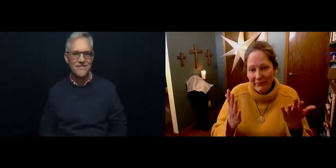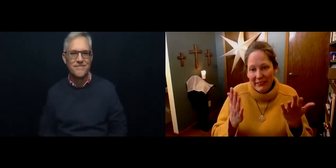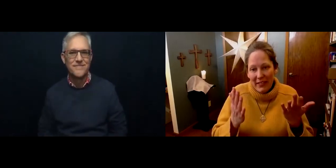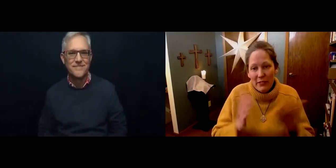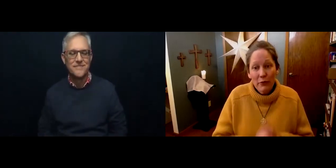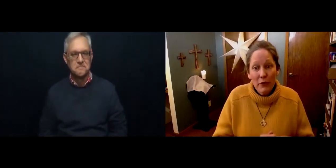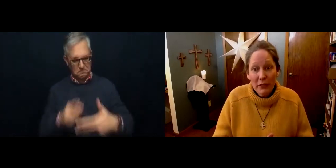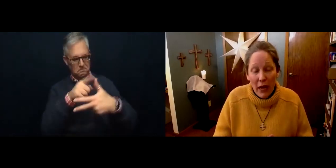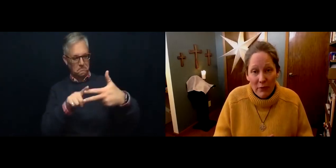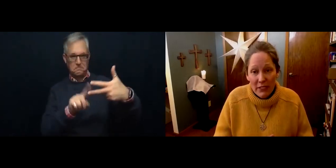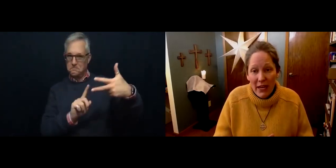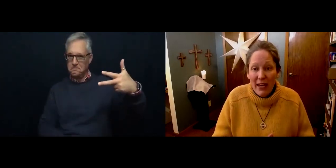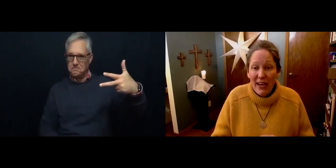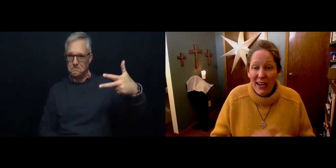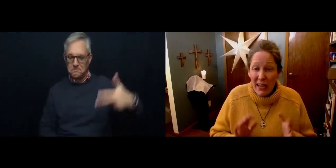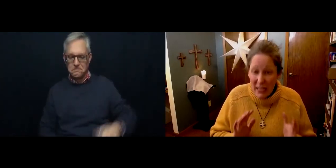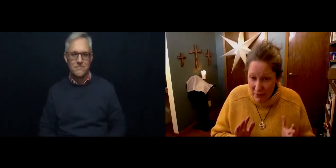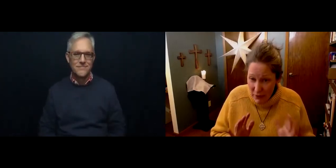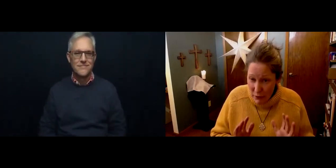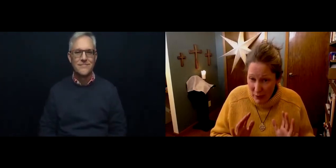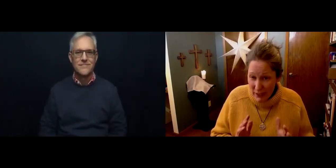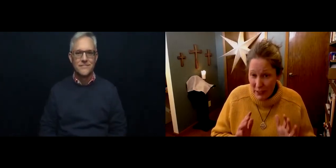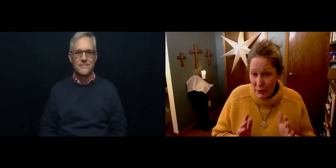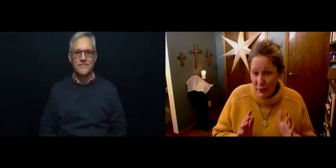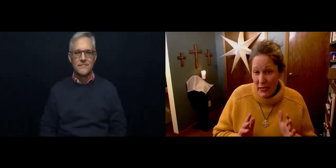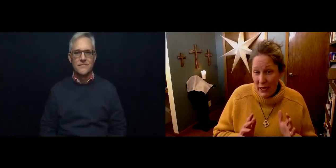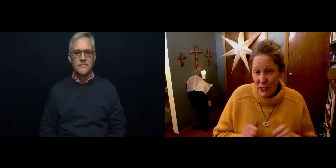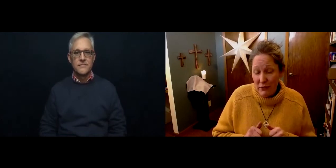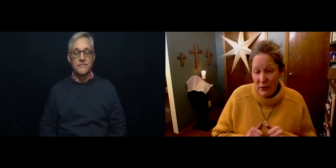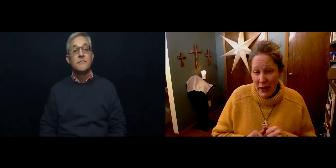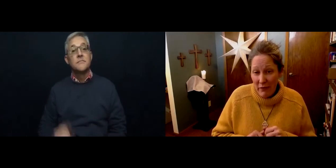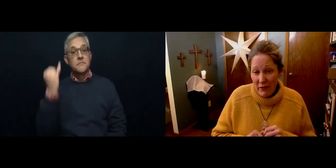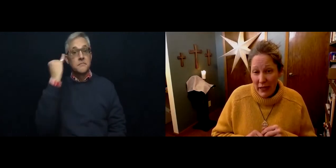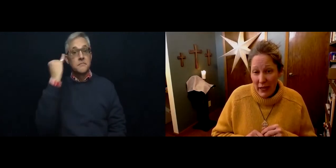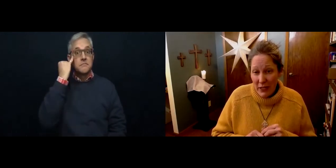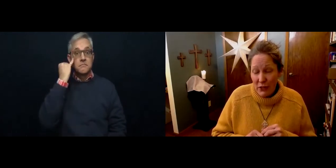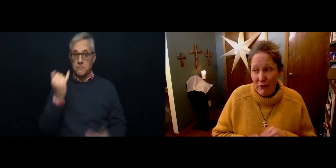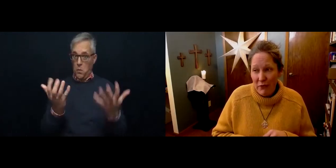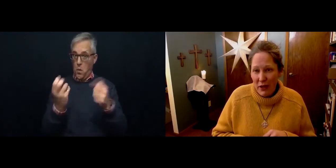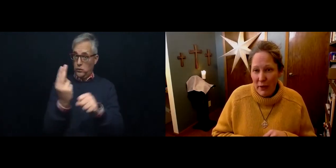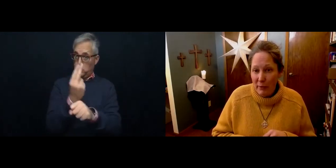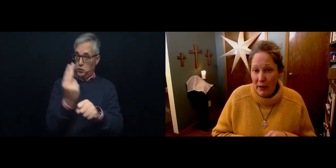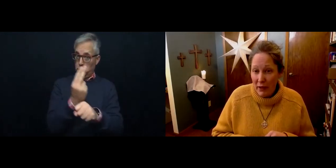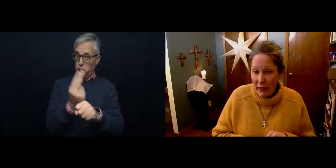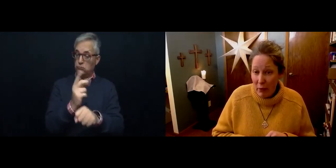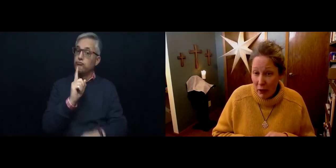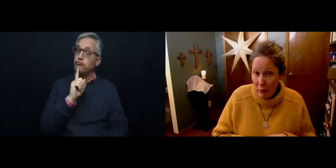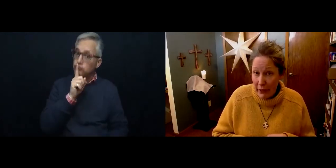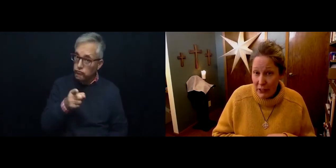So those are options. If you want to use ash, if you have ash from, like, palm branches,